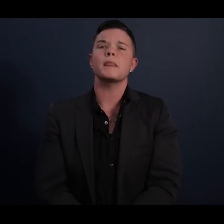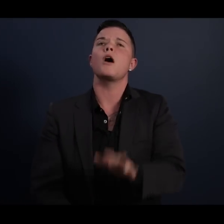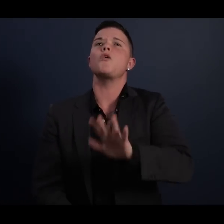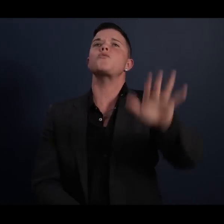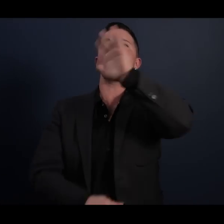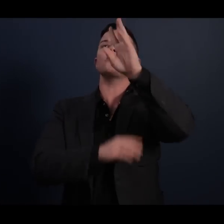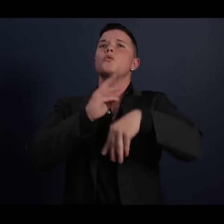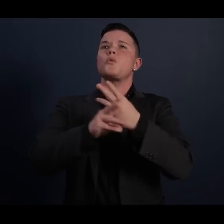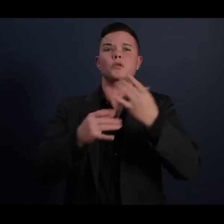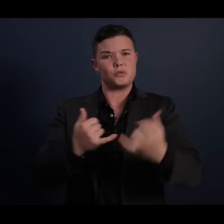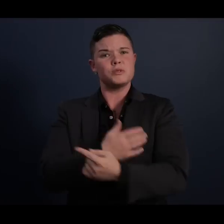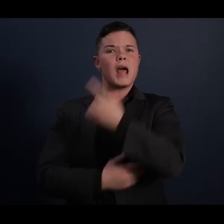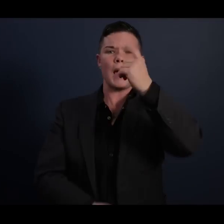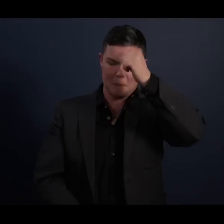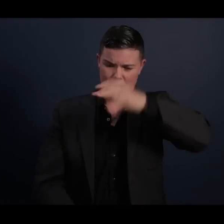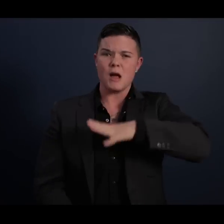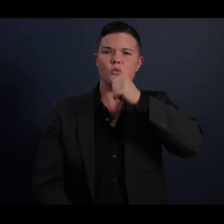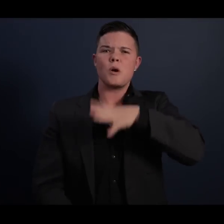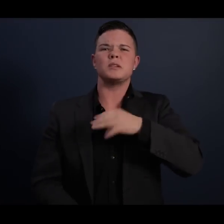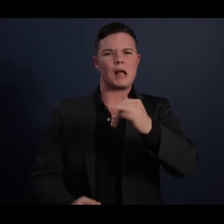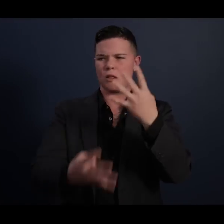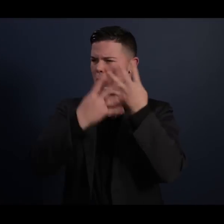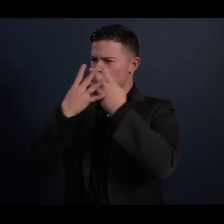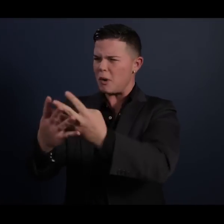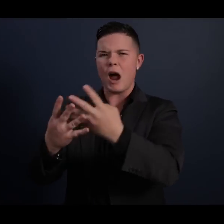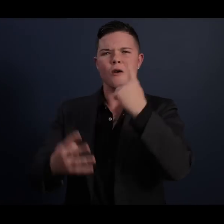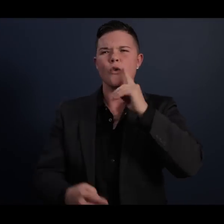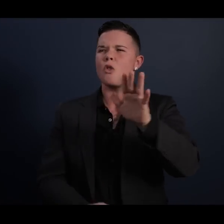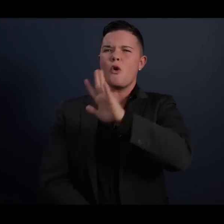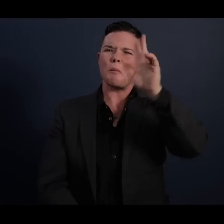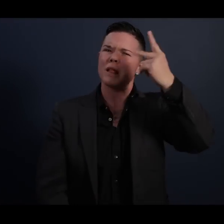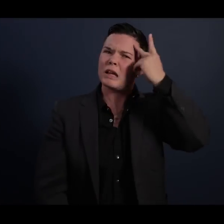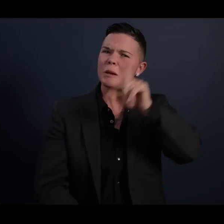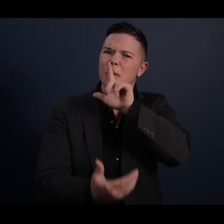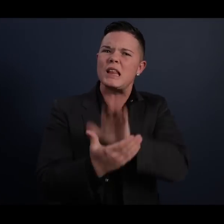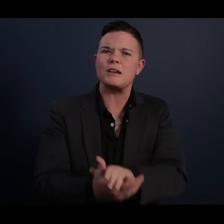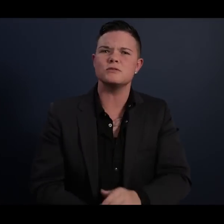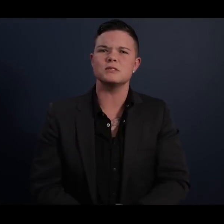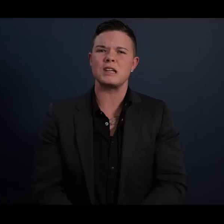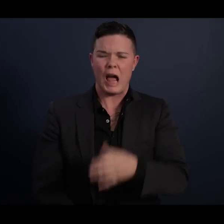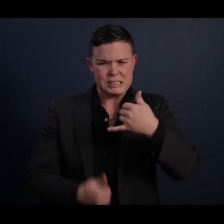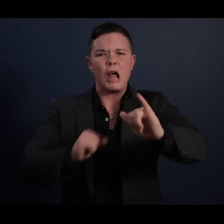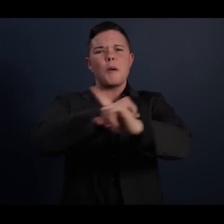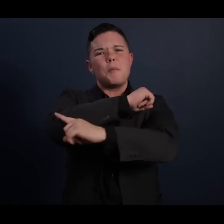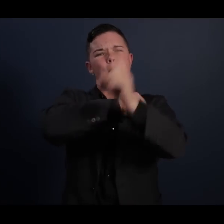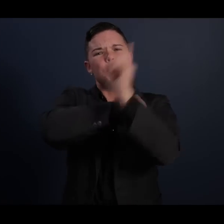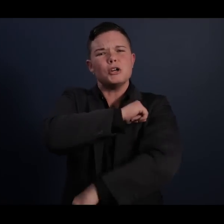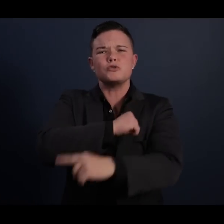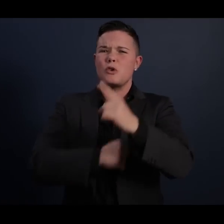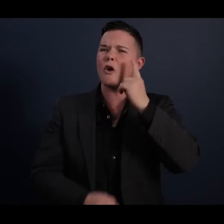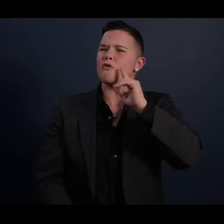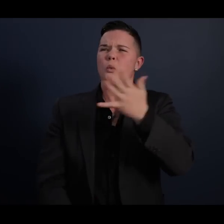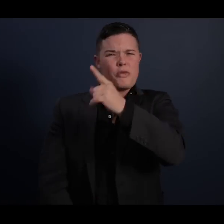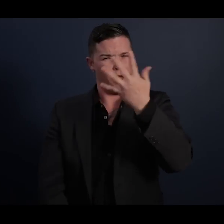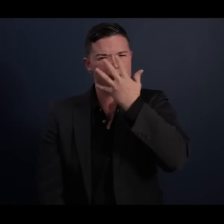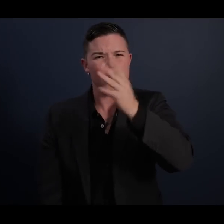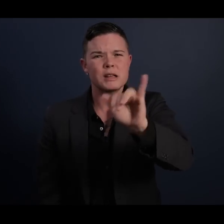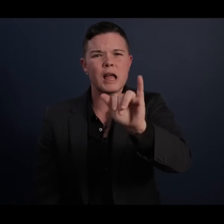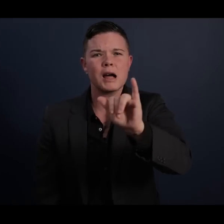today, men and women are still imprisoned for their political beliefs and are still persecuted for what they look like and how